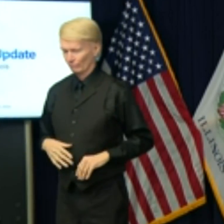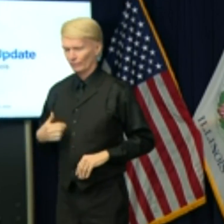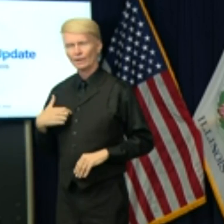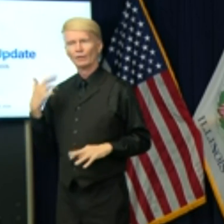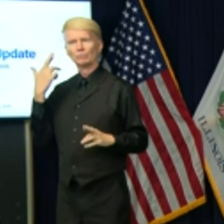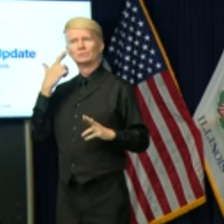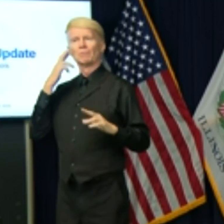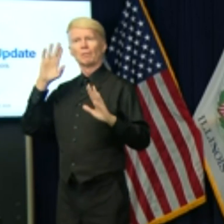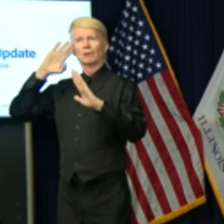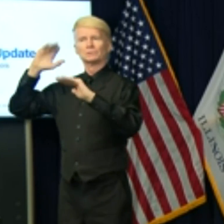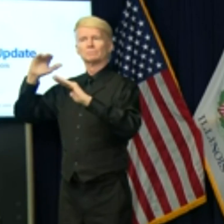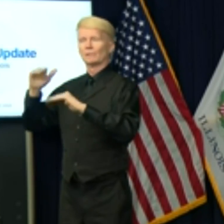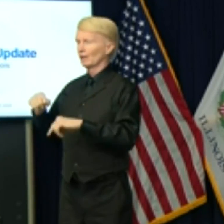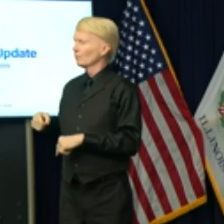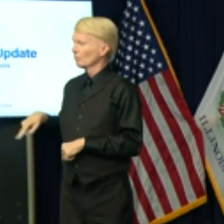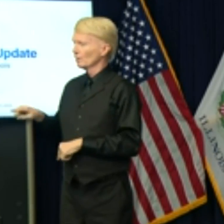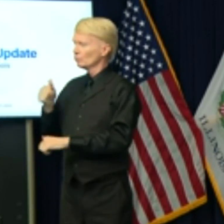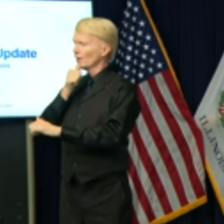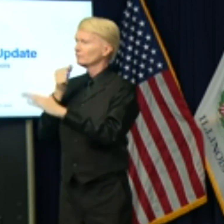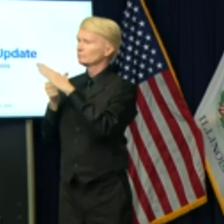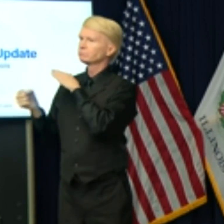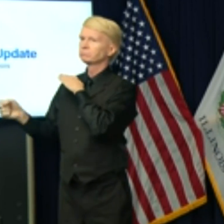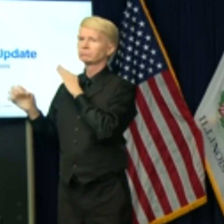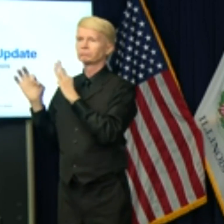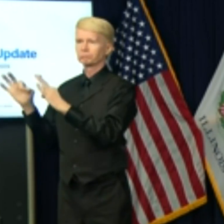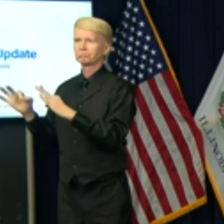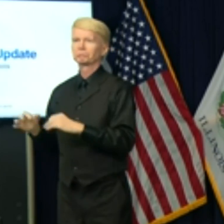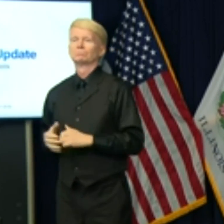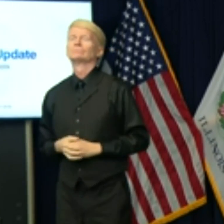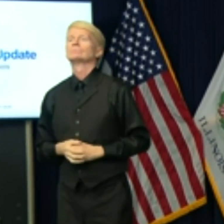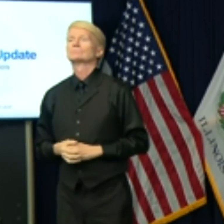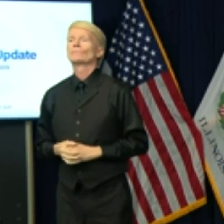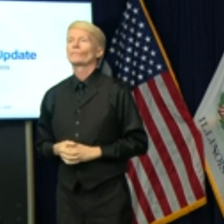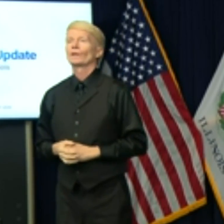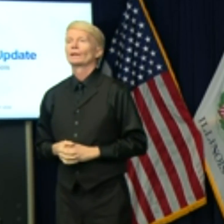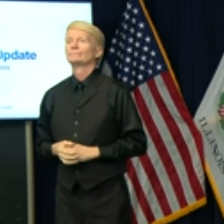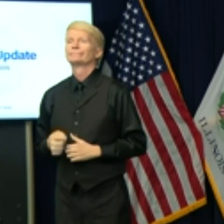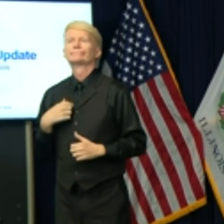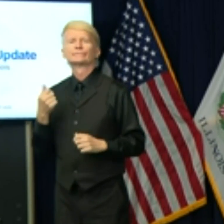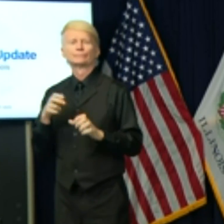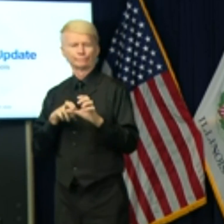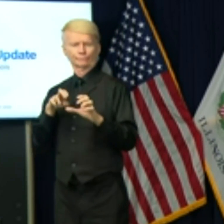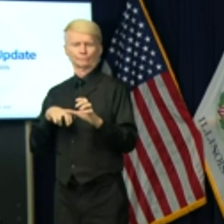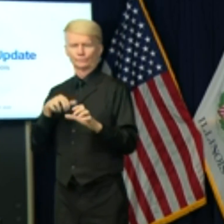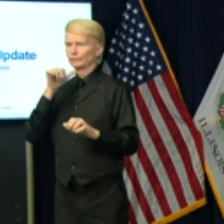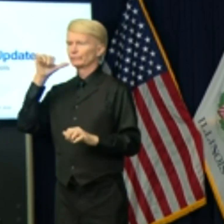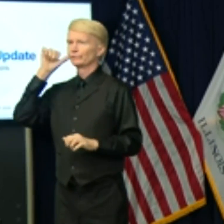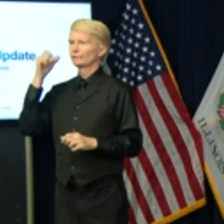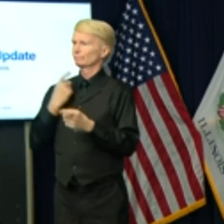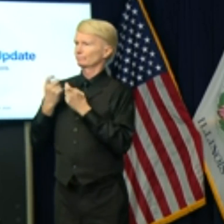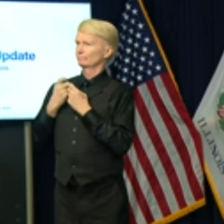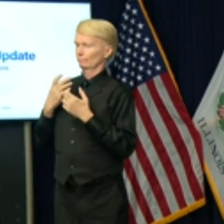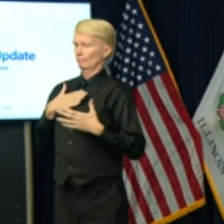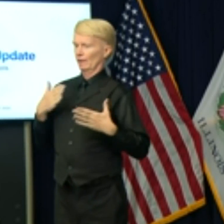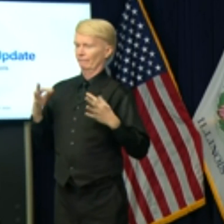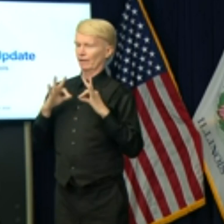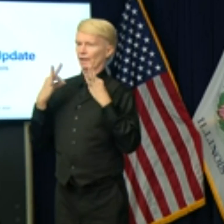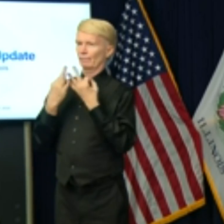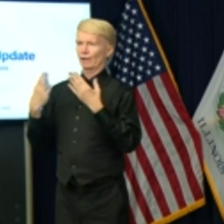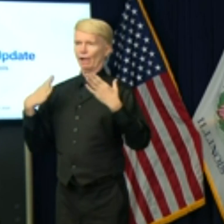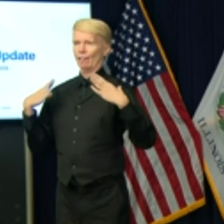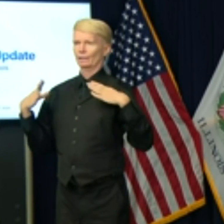privacy will be protected. I was taken aback by yesterday's question about my family's holiday plans,